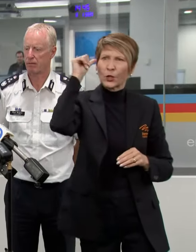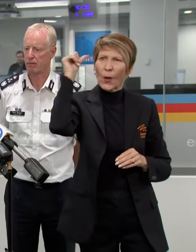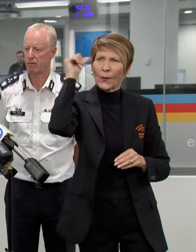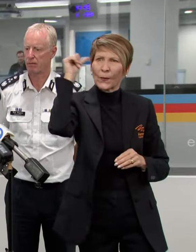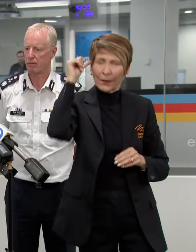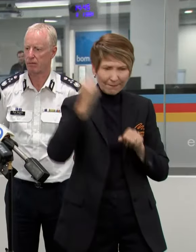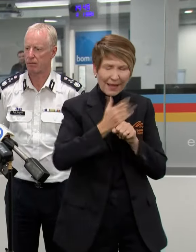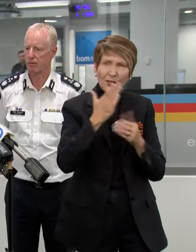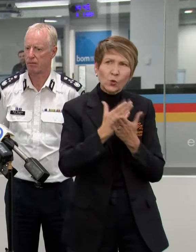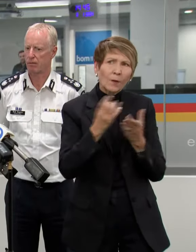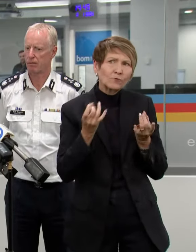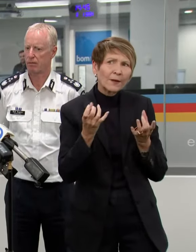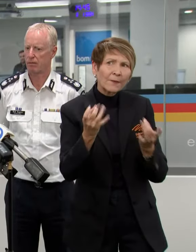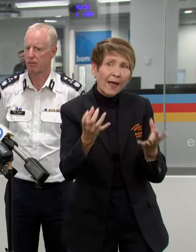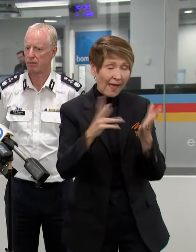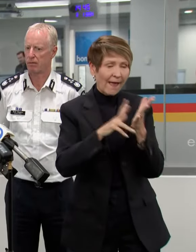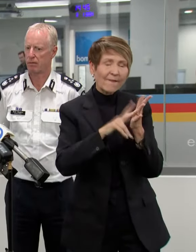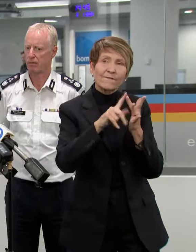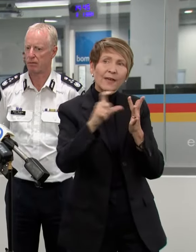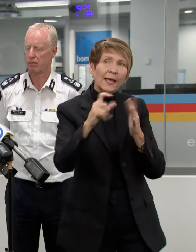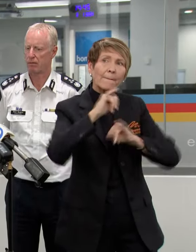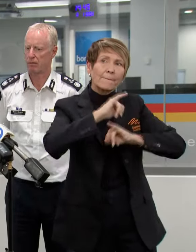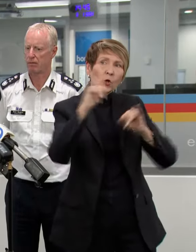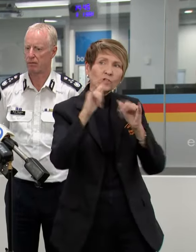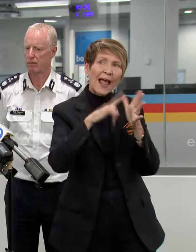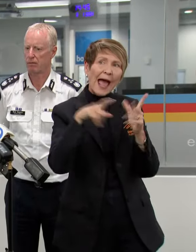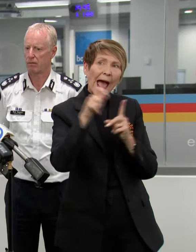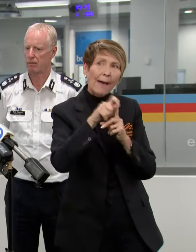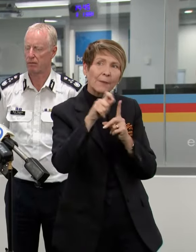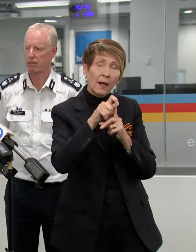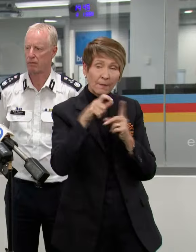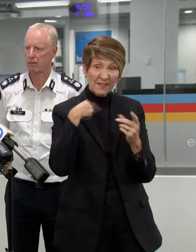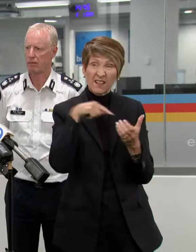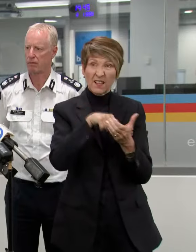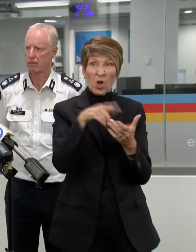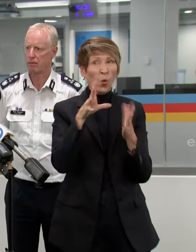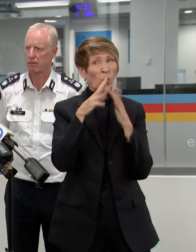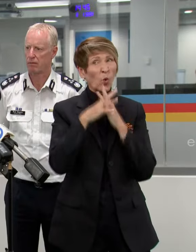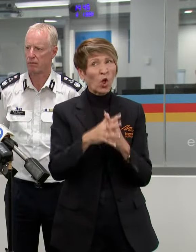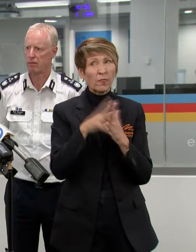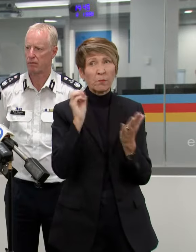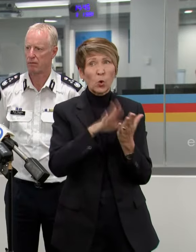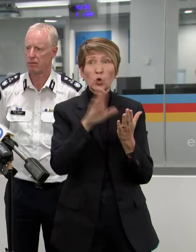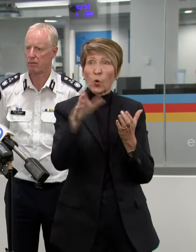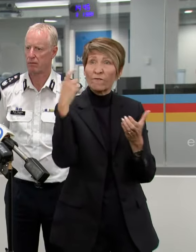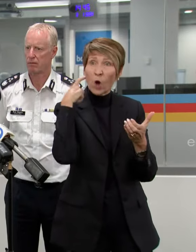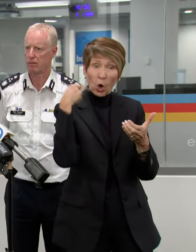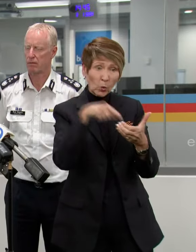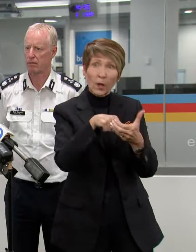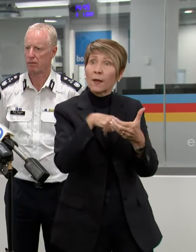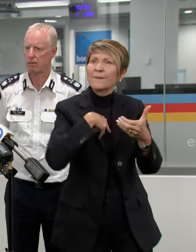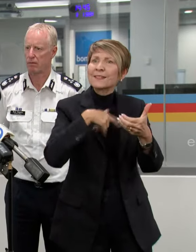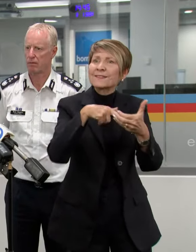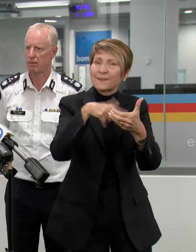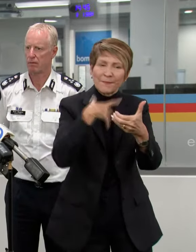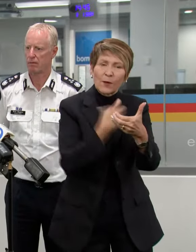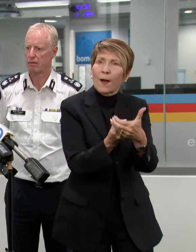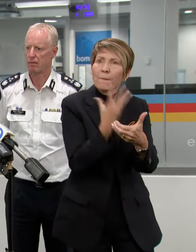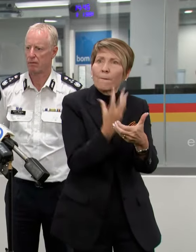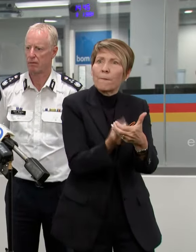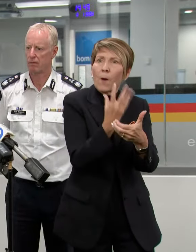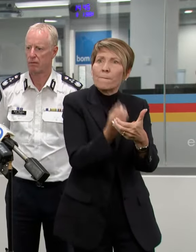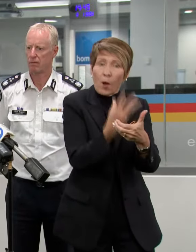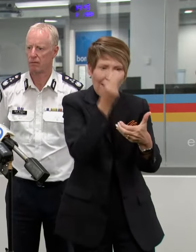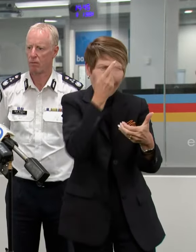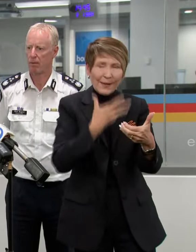Vic Emergency app downloaded on your device so that you can get timely information about what is occurring in your locality at this